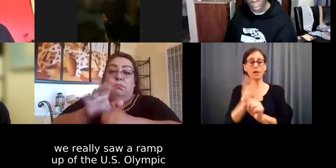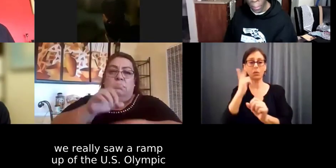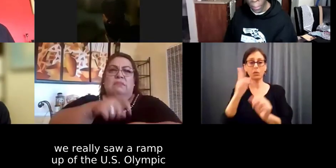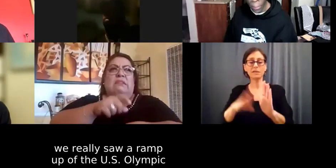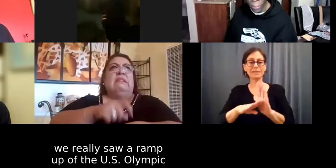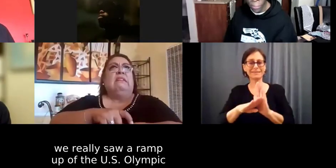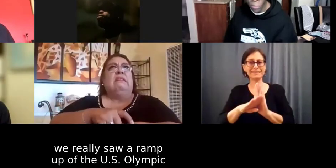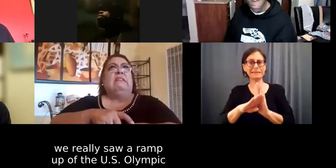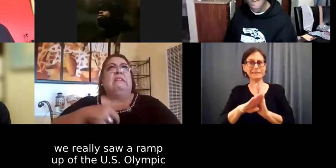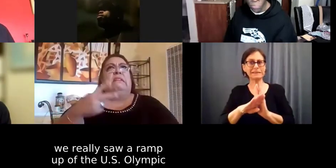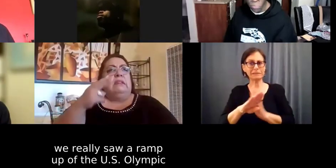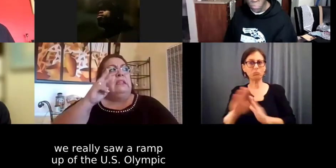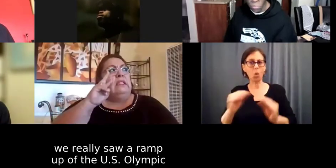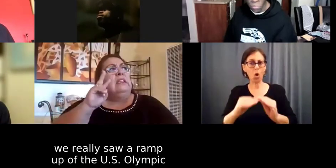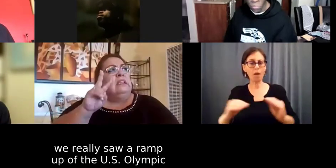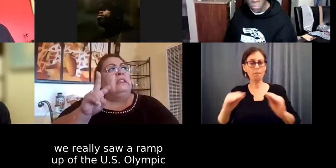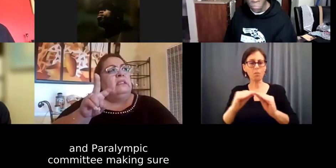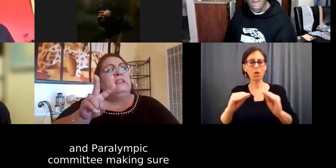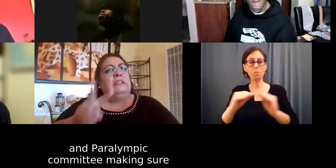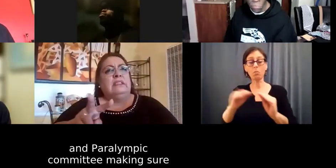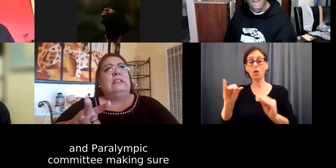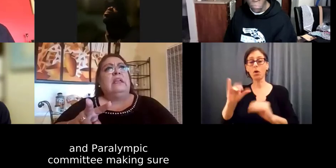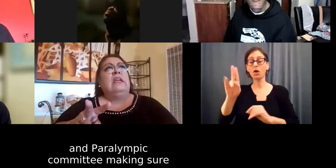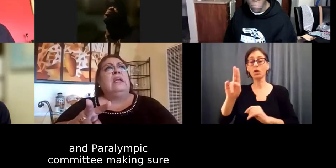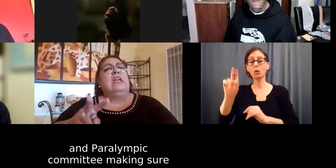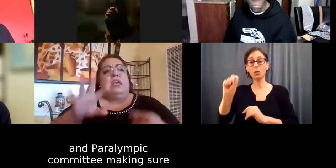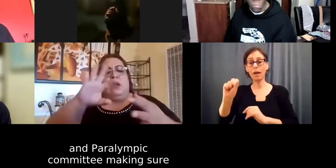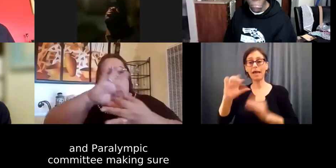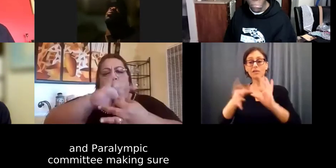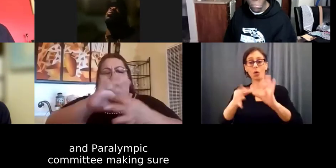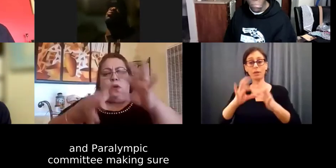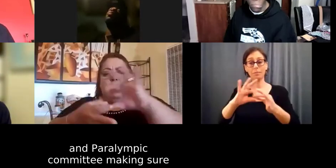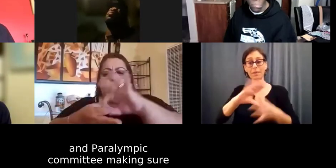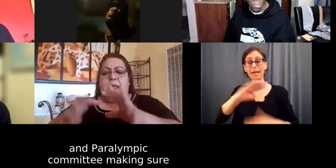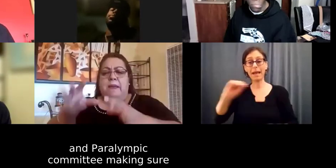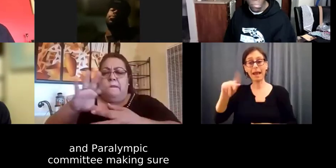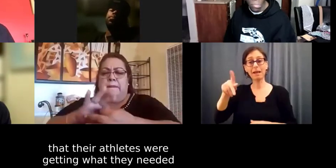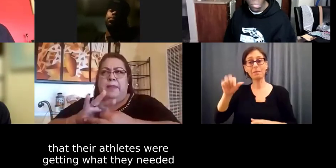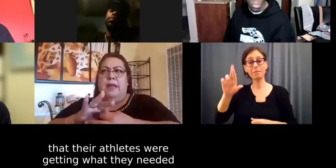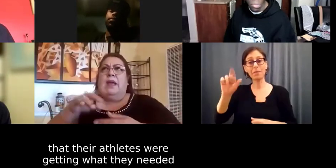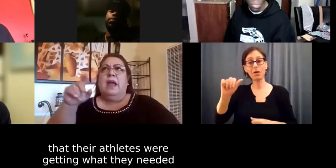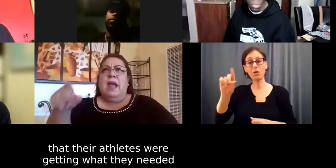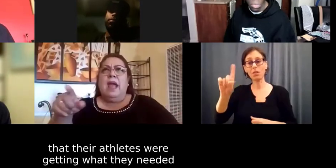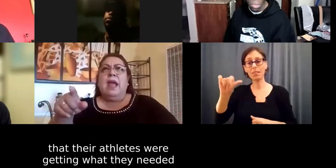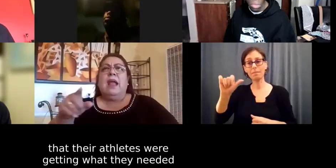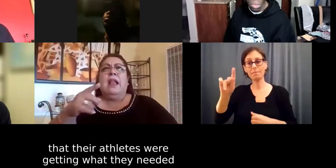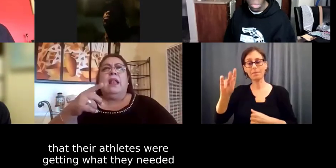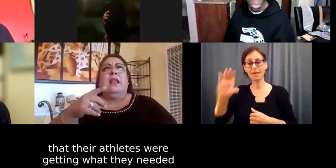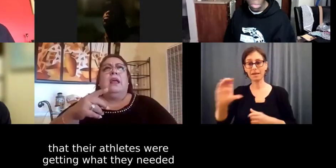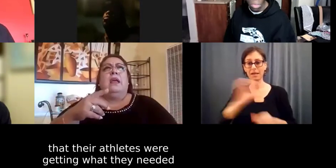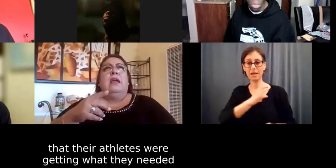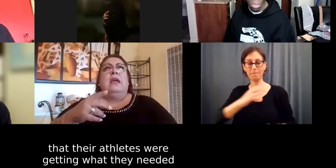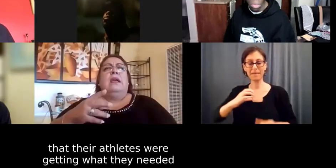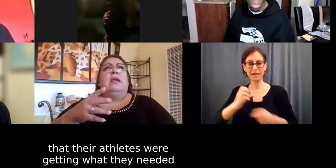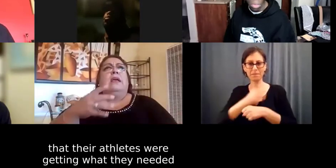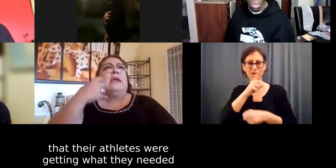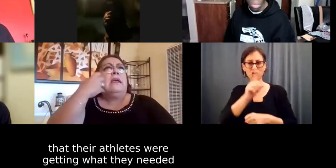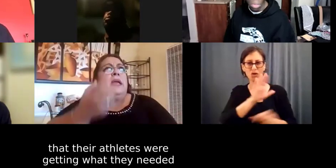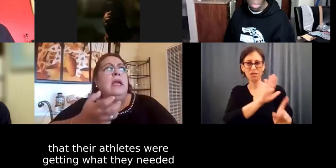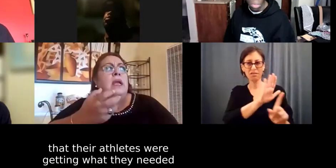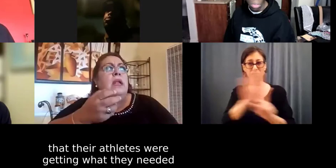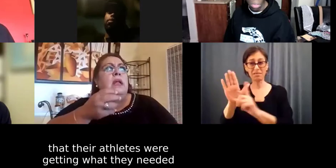up of it, of the U S Olympic and Paralympic committee, making sure that their athletes